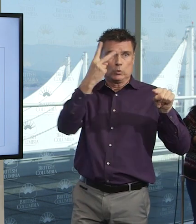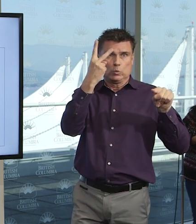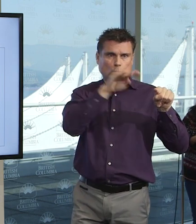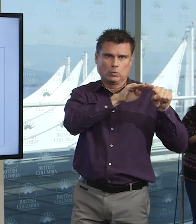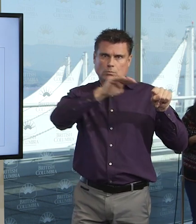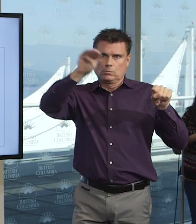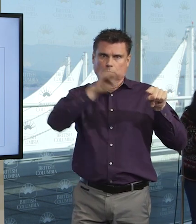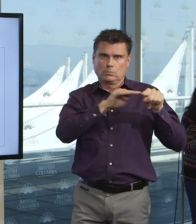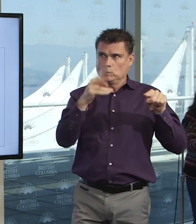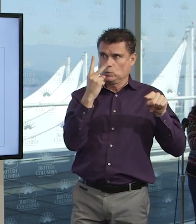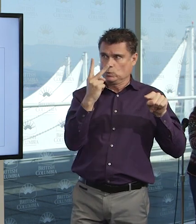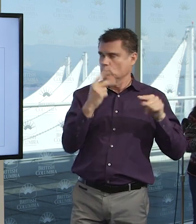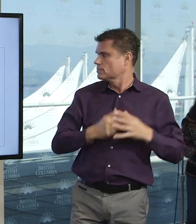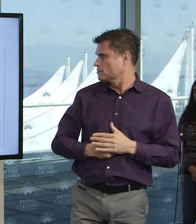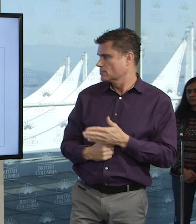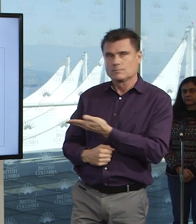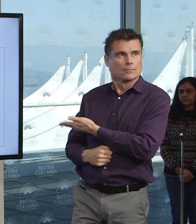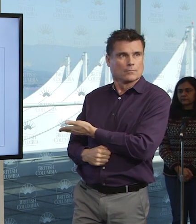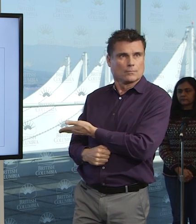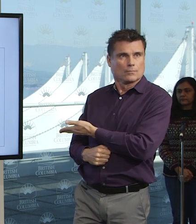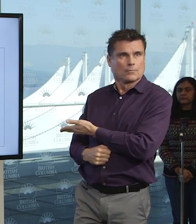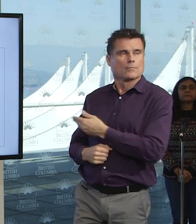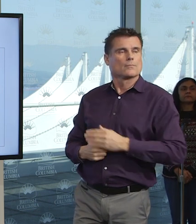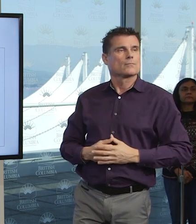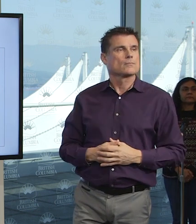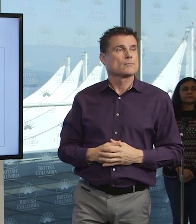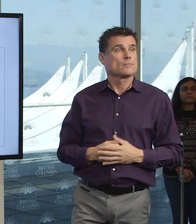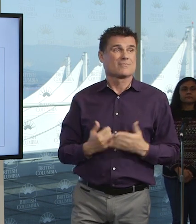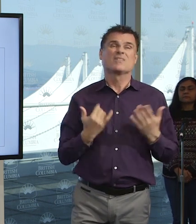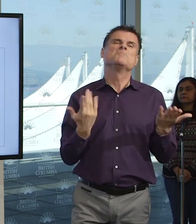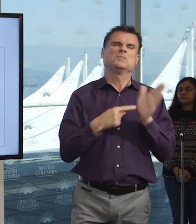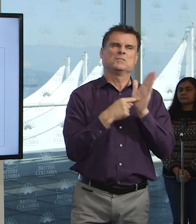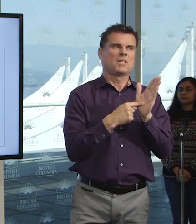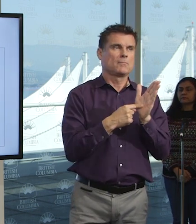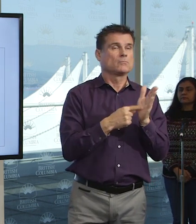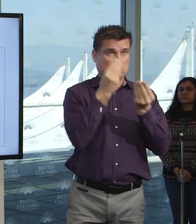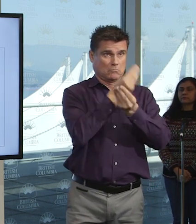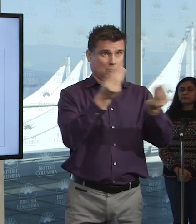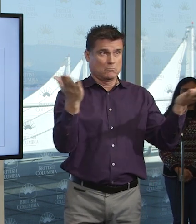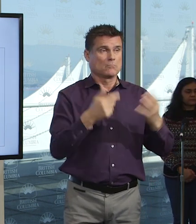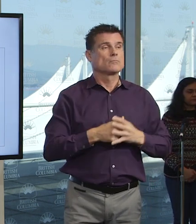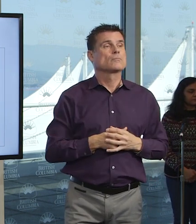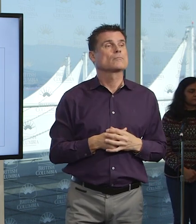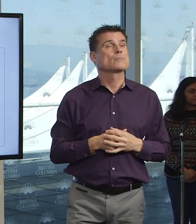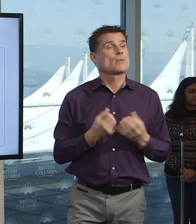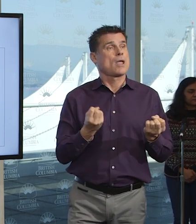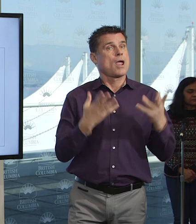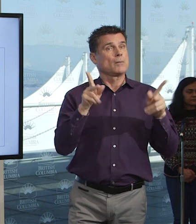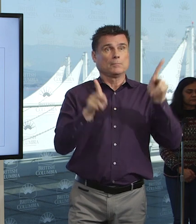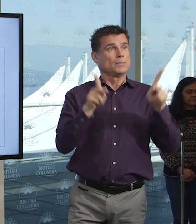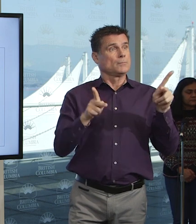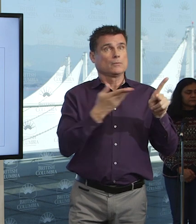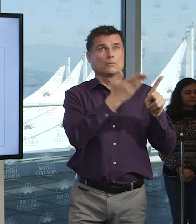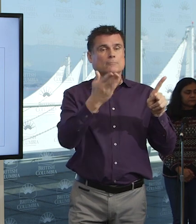positive on a given day. So the numbers that I gave out today, for example, were the positive tests that came out of our lab over